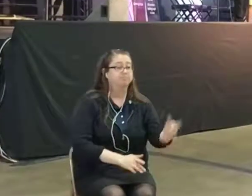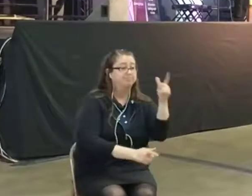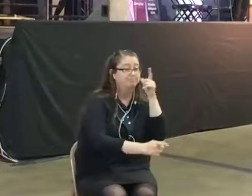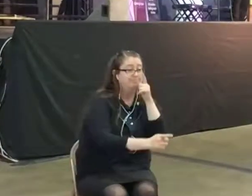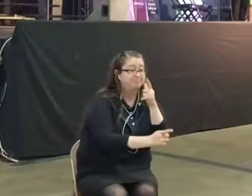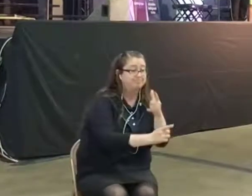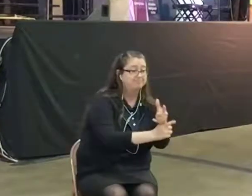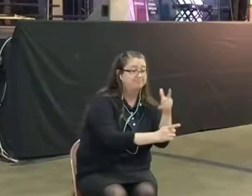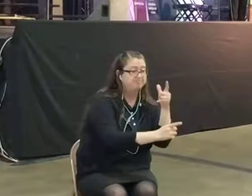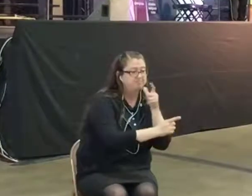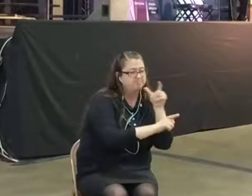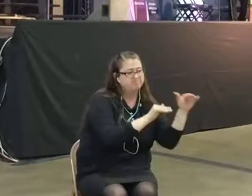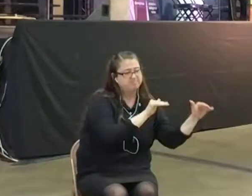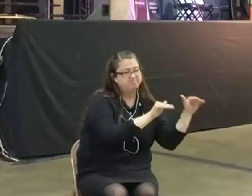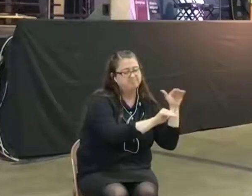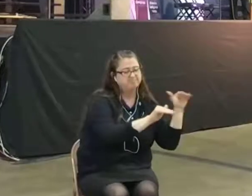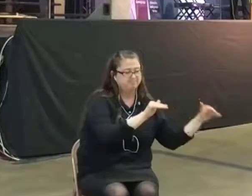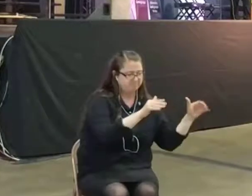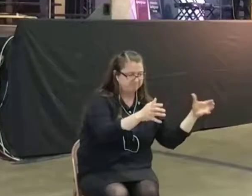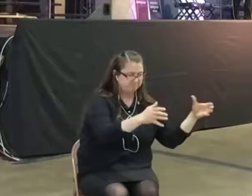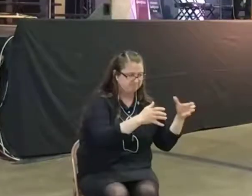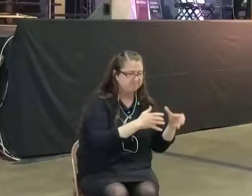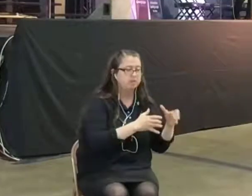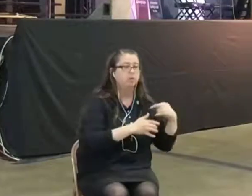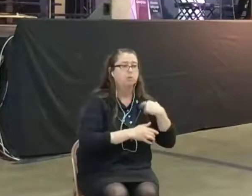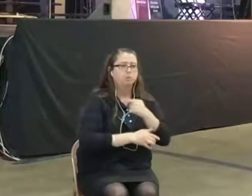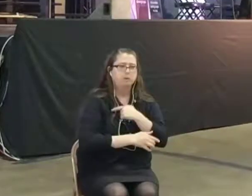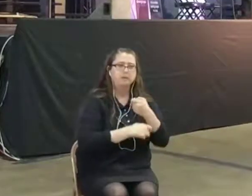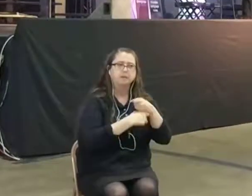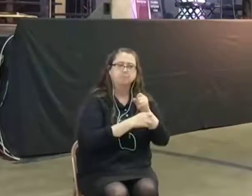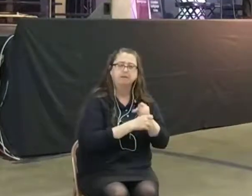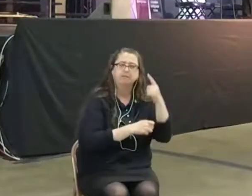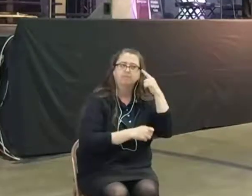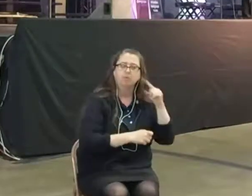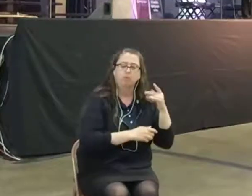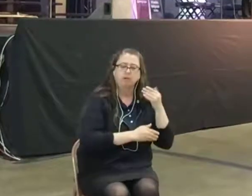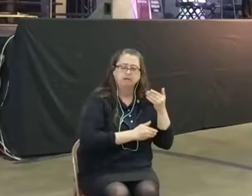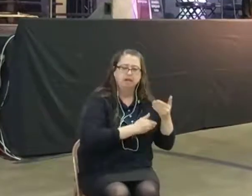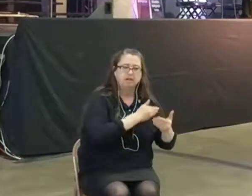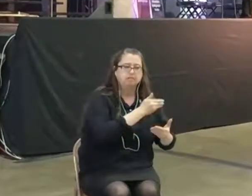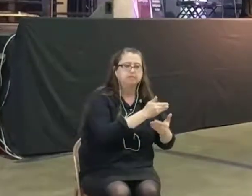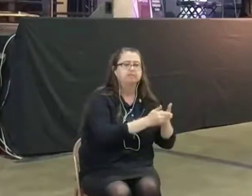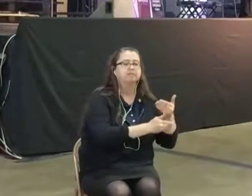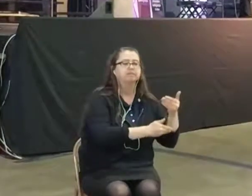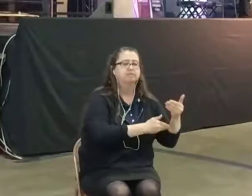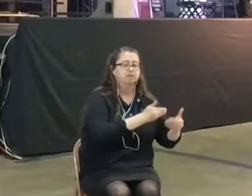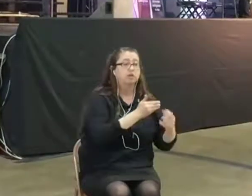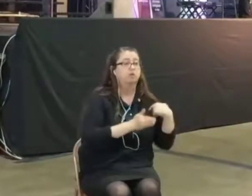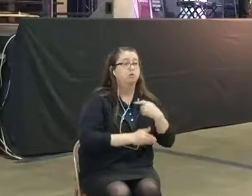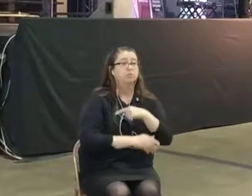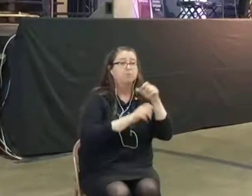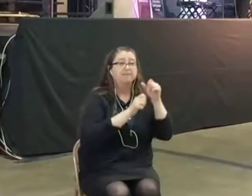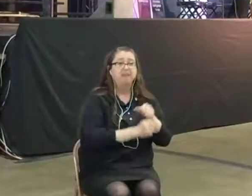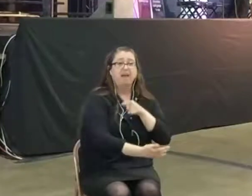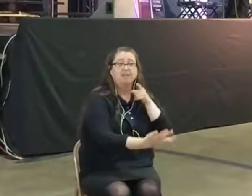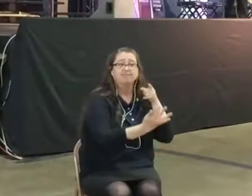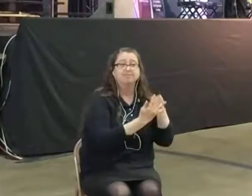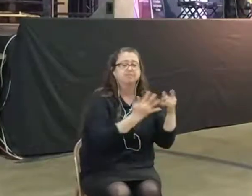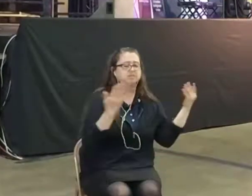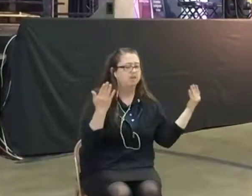Sisters, we were made for kindness. We can pierce the darkness